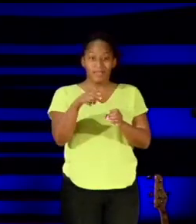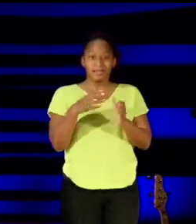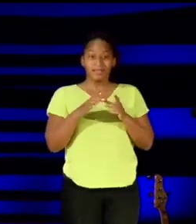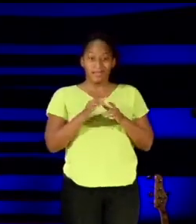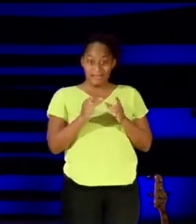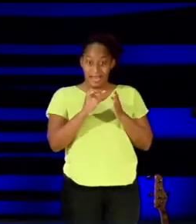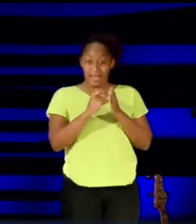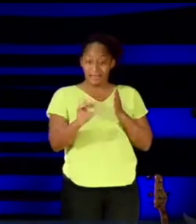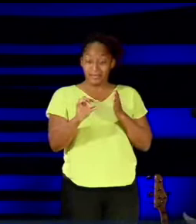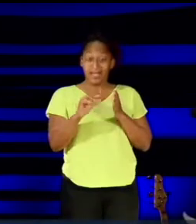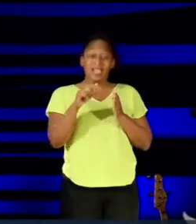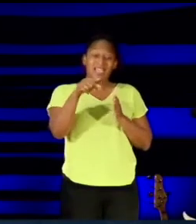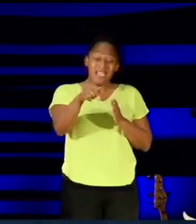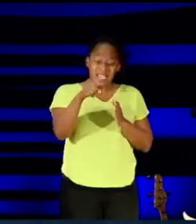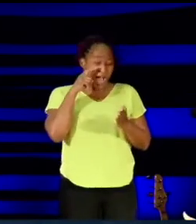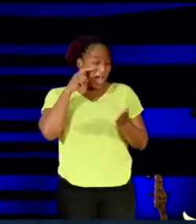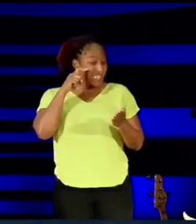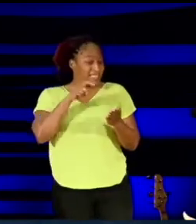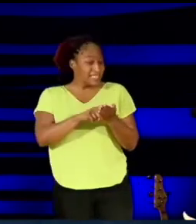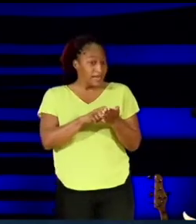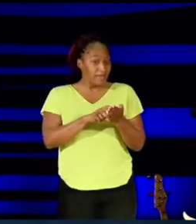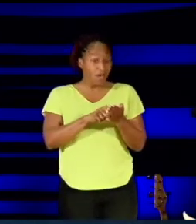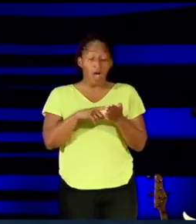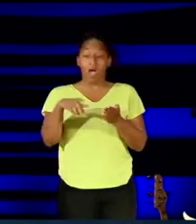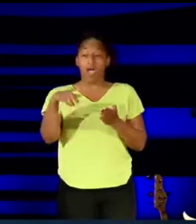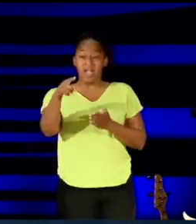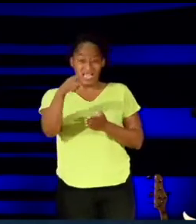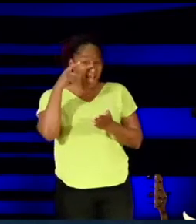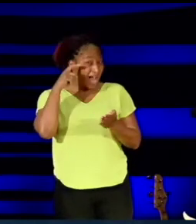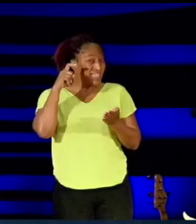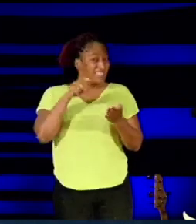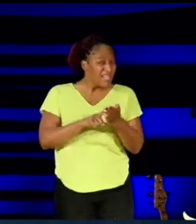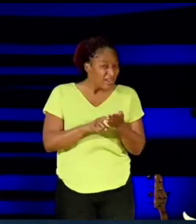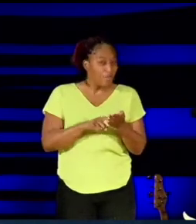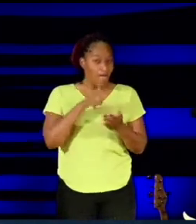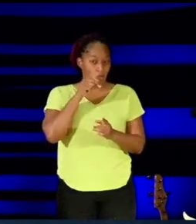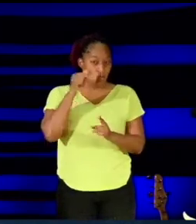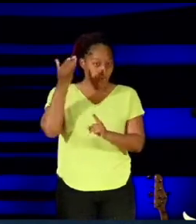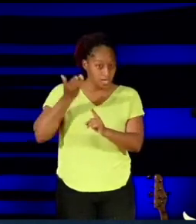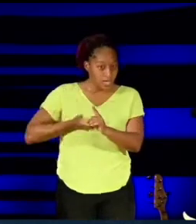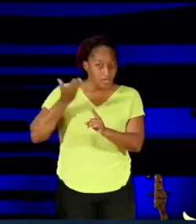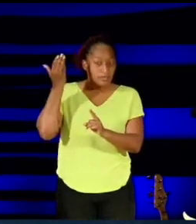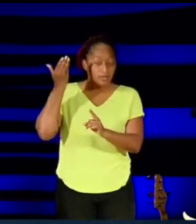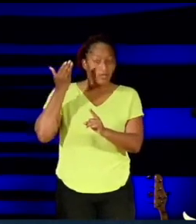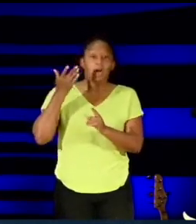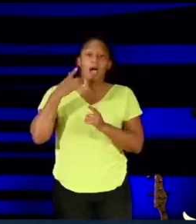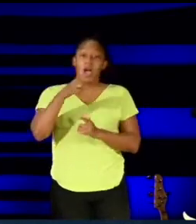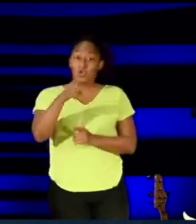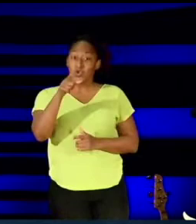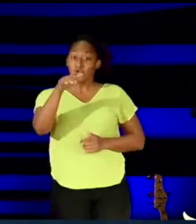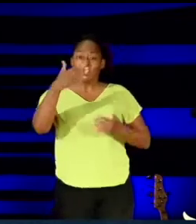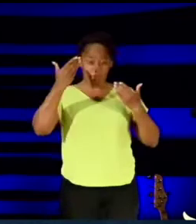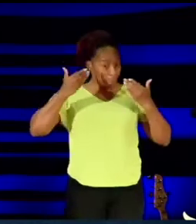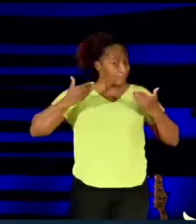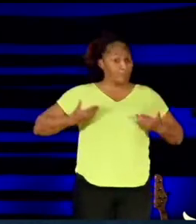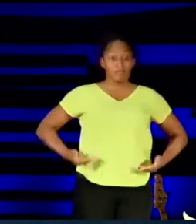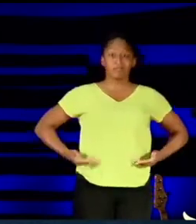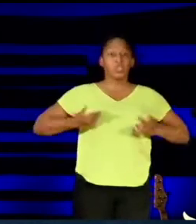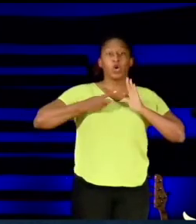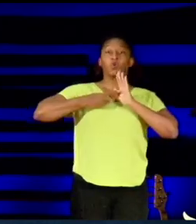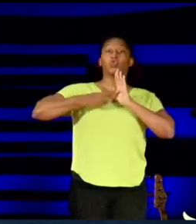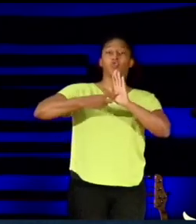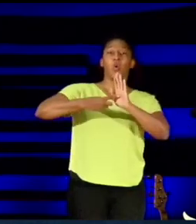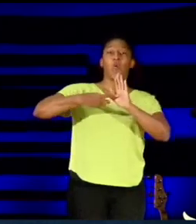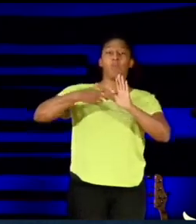Yes, yes, he was identifiable. And I admonish you today, believers, to be identifiable. That's my first point.